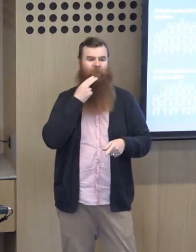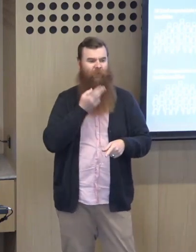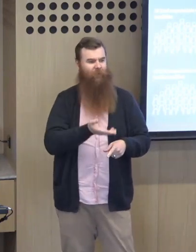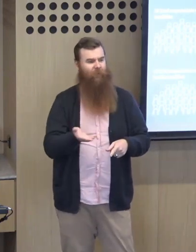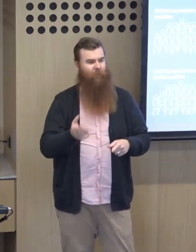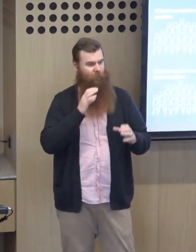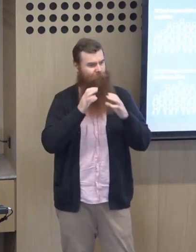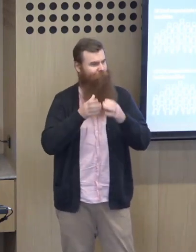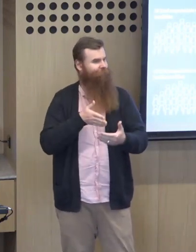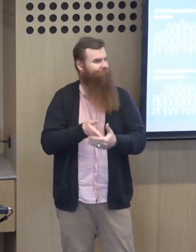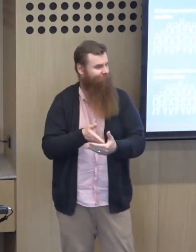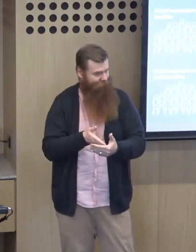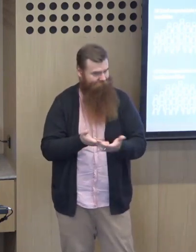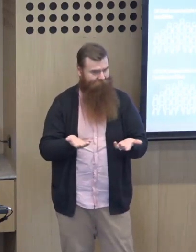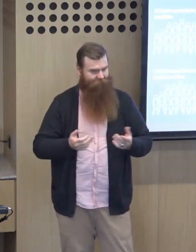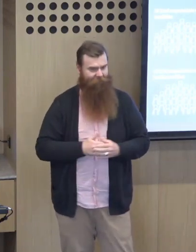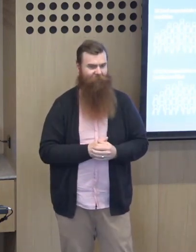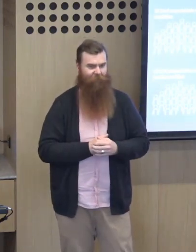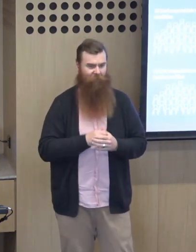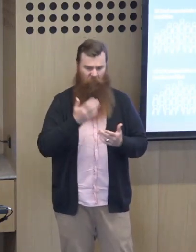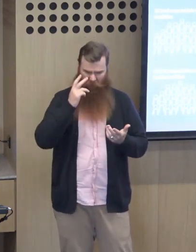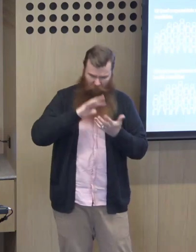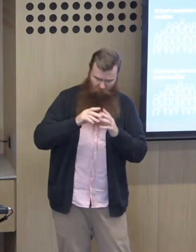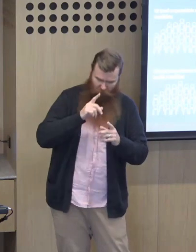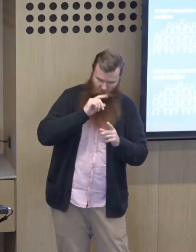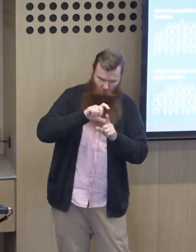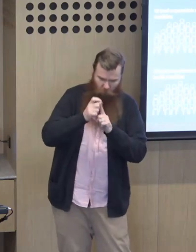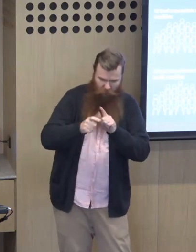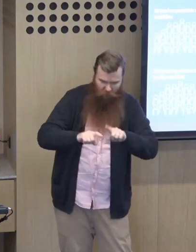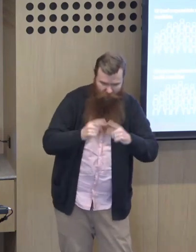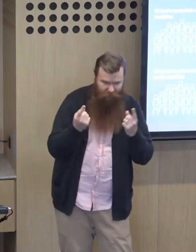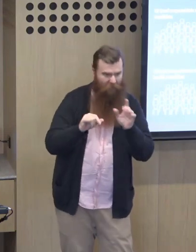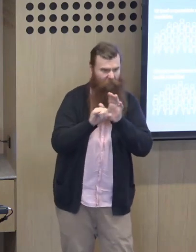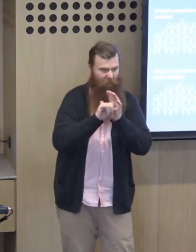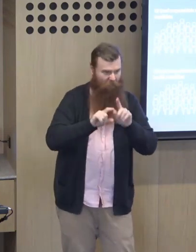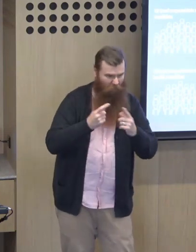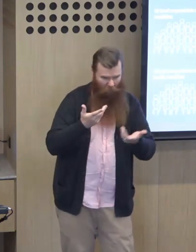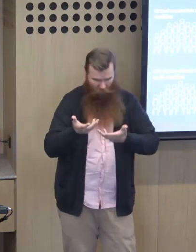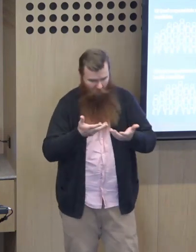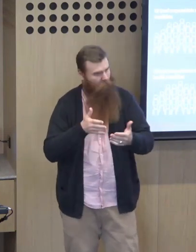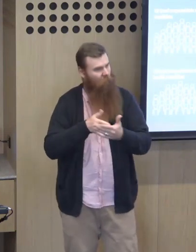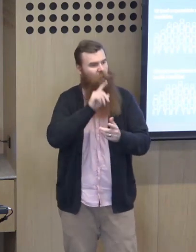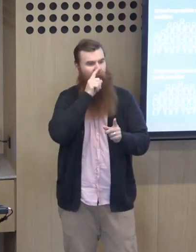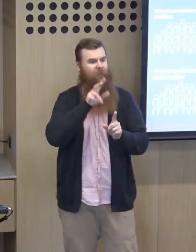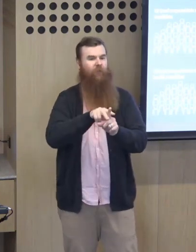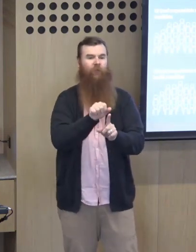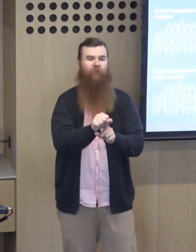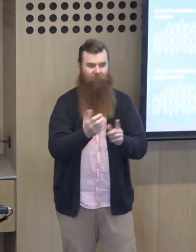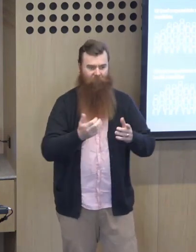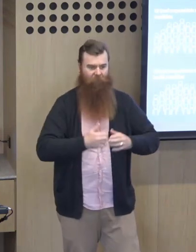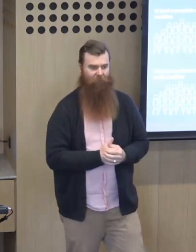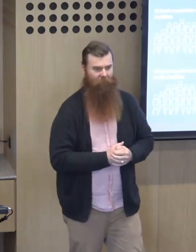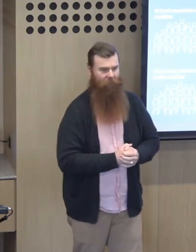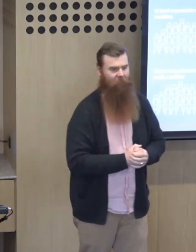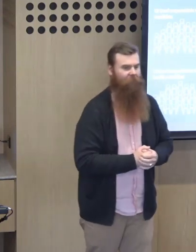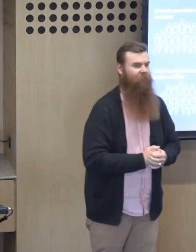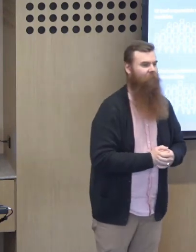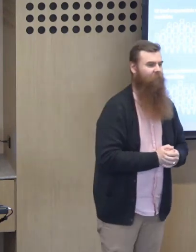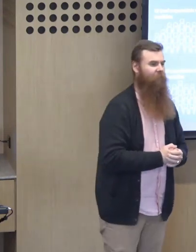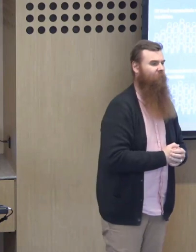what was available to them. But for people who were deaf and hard of hearing, communication and culture is intrinsic to their way of navigating the system. And